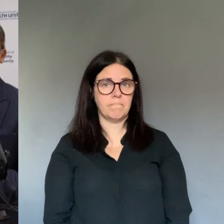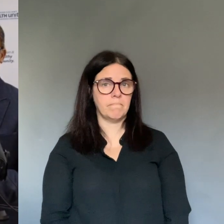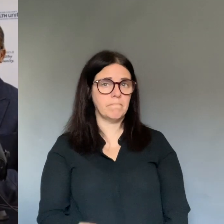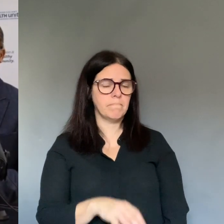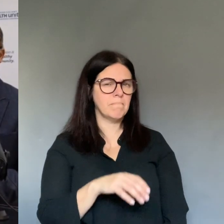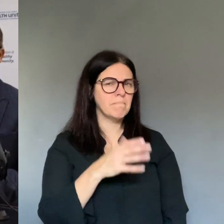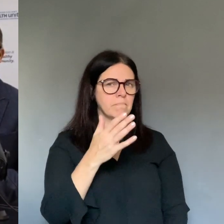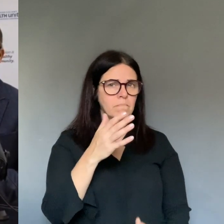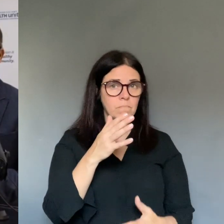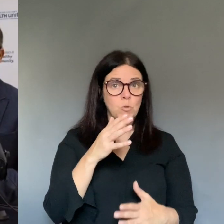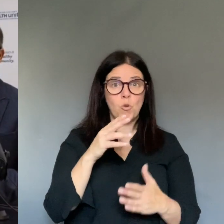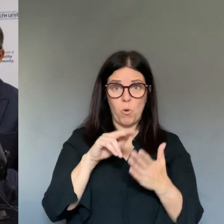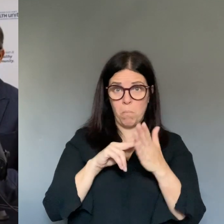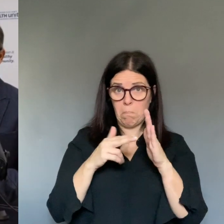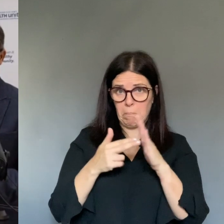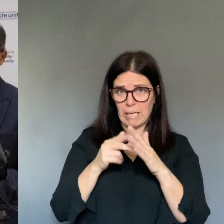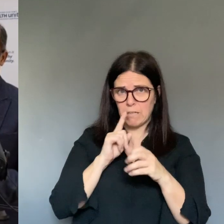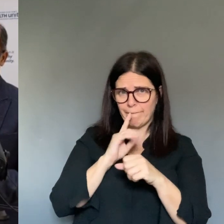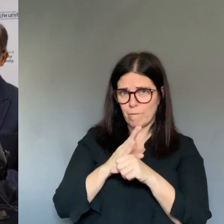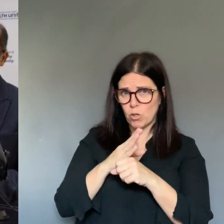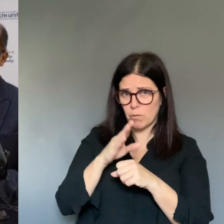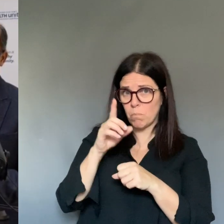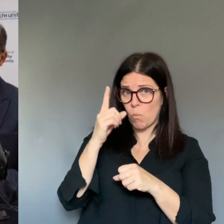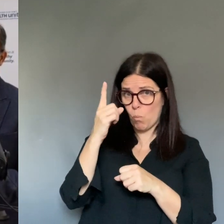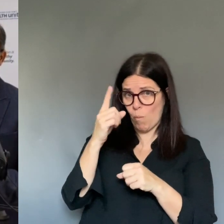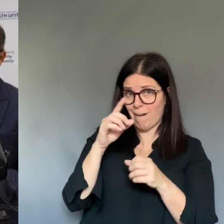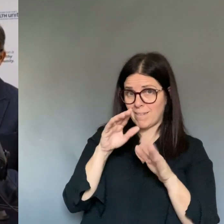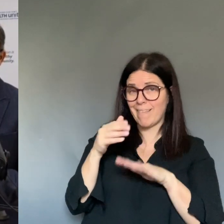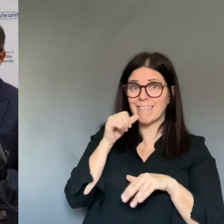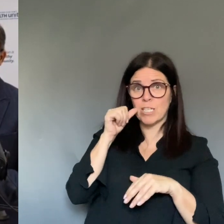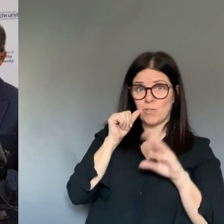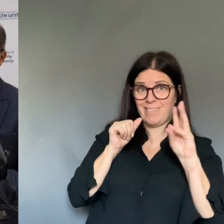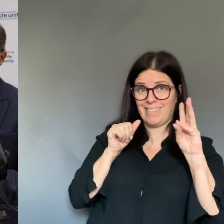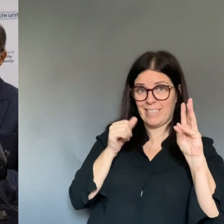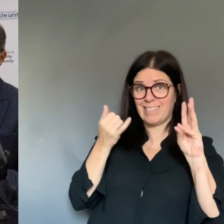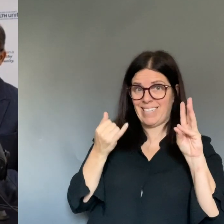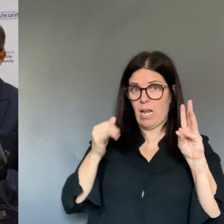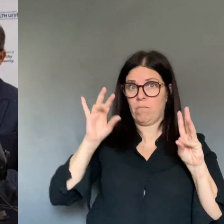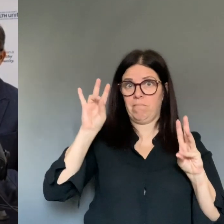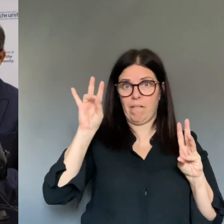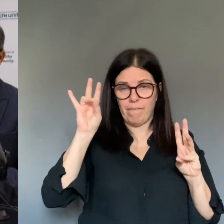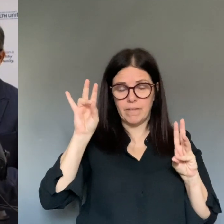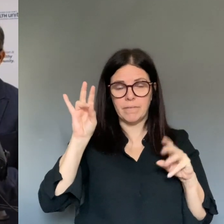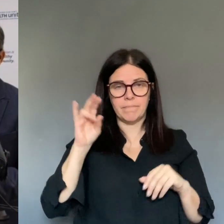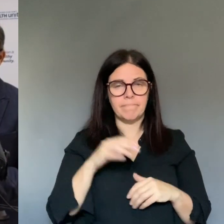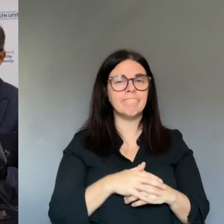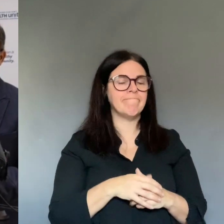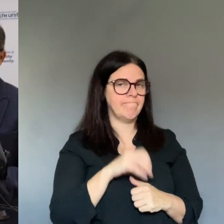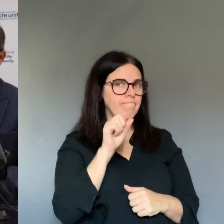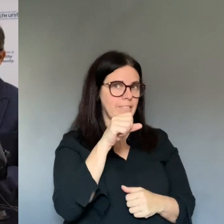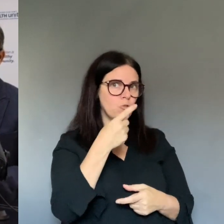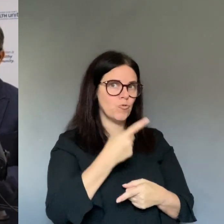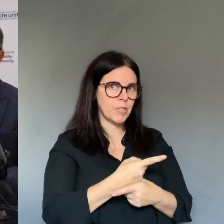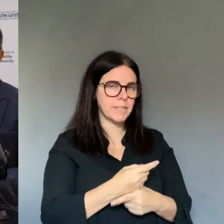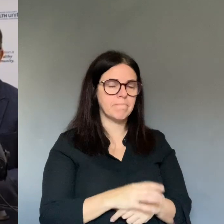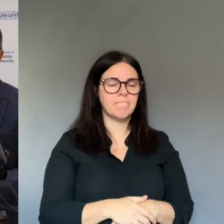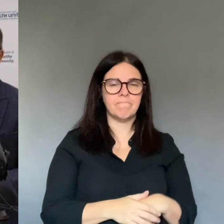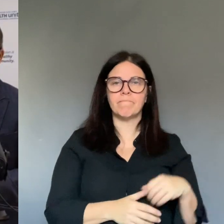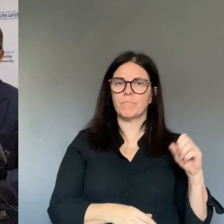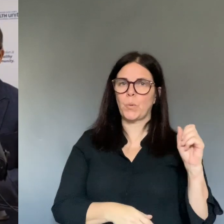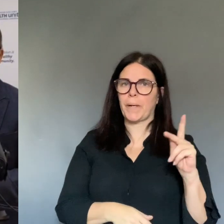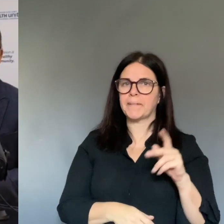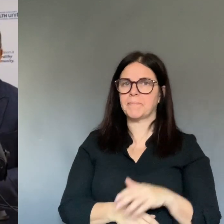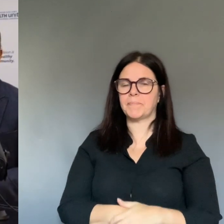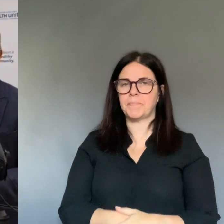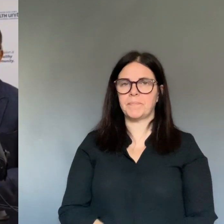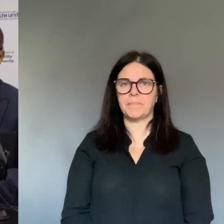So just to confirm, there is another deathbed, we had six yesterday, so there is another one? So just to confirm, there is another deathbed, we had six yesterday, so there is another